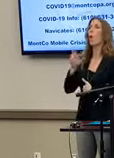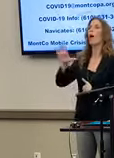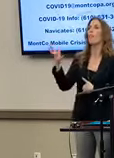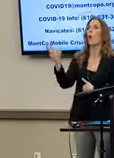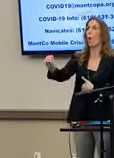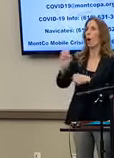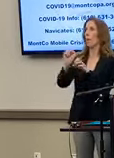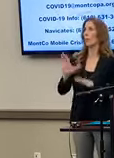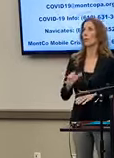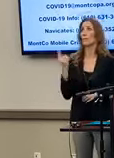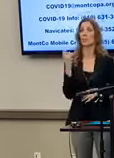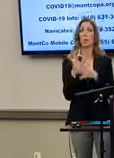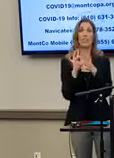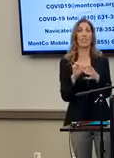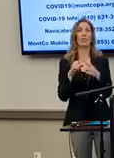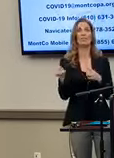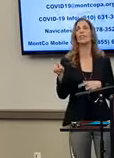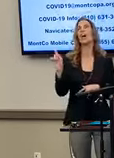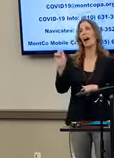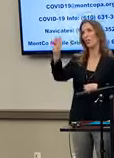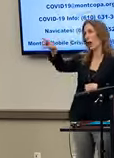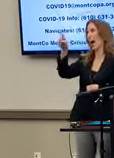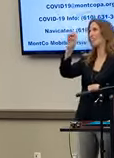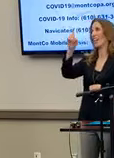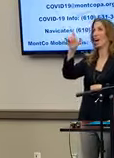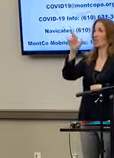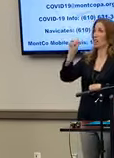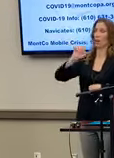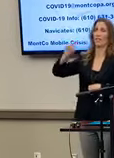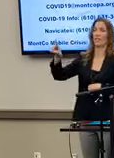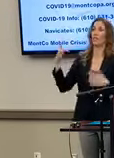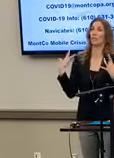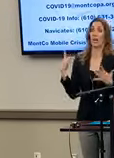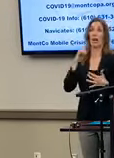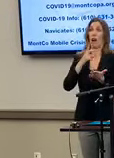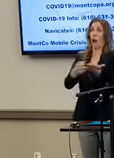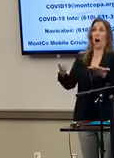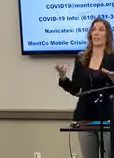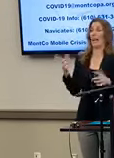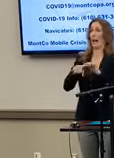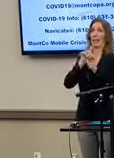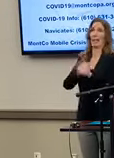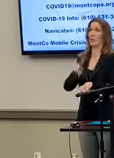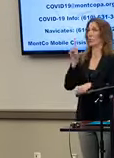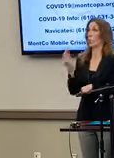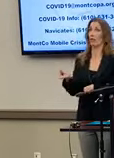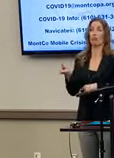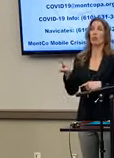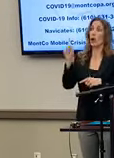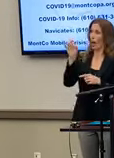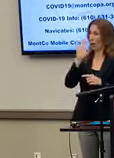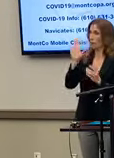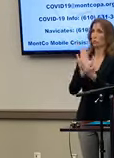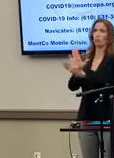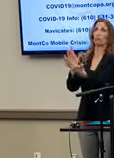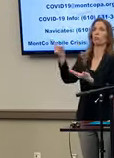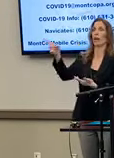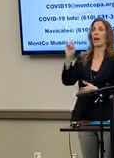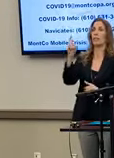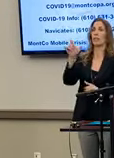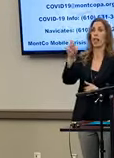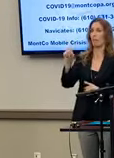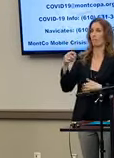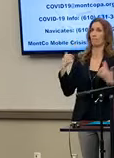their employees. Someone affiliated with this project or the plant. Right. I literally don't, I can't answer your question. So you need to take that to Exelon.